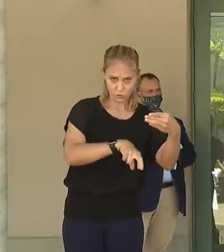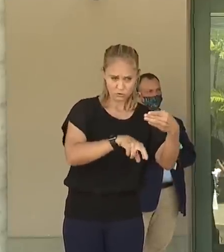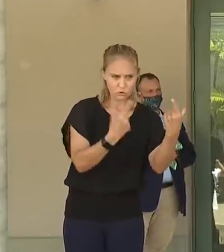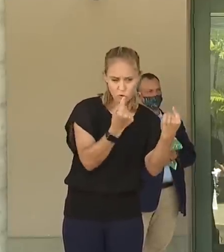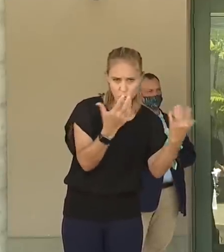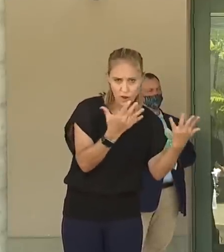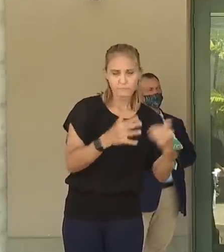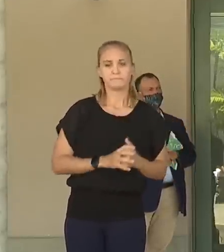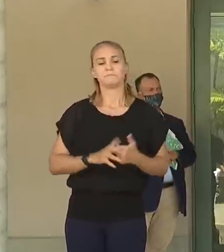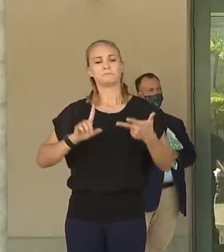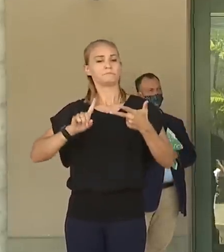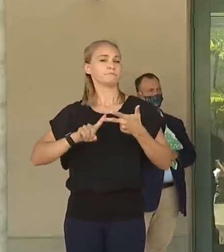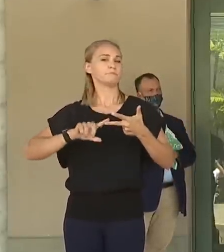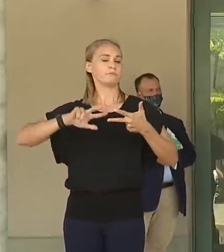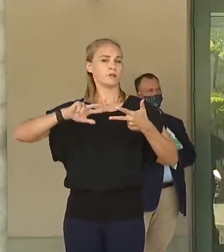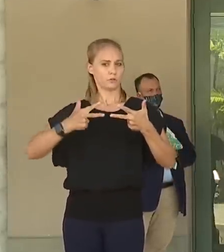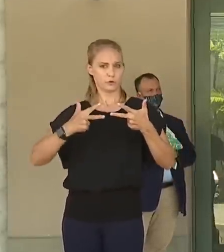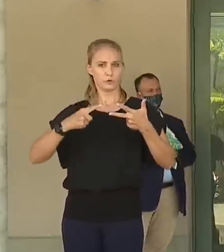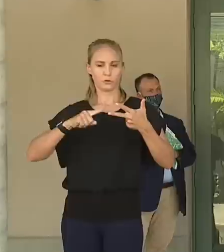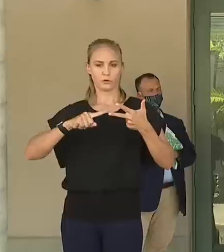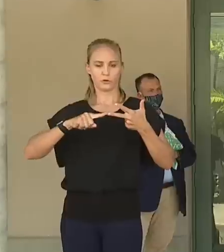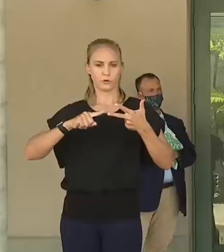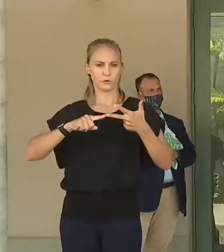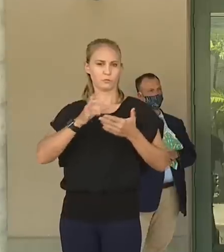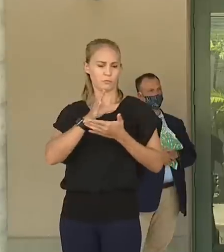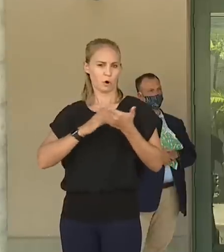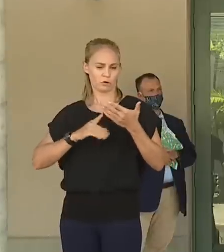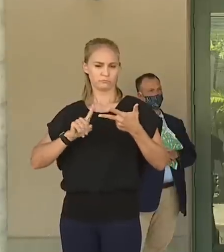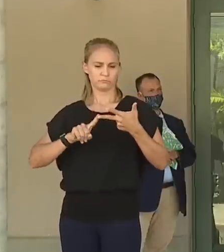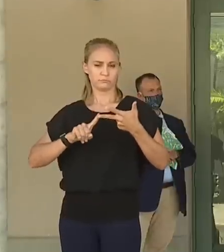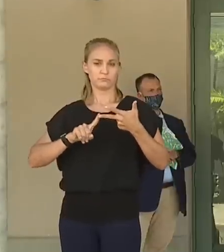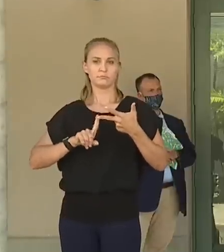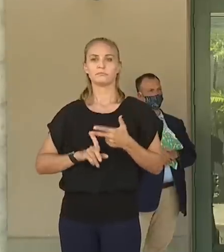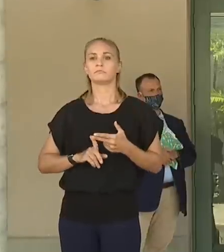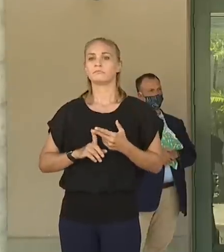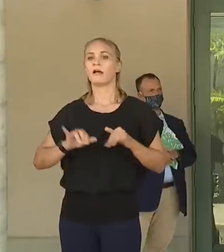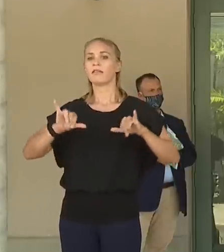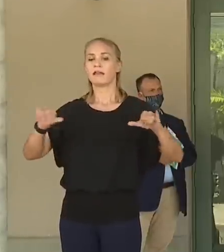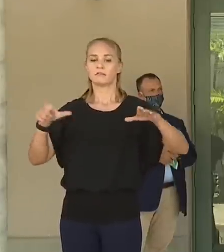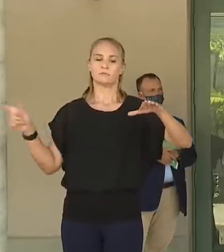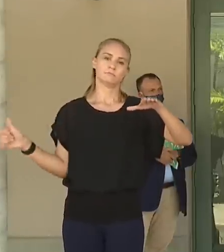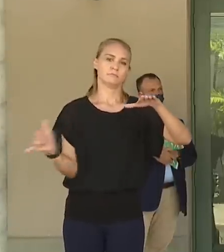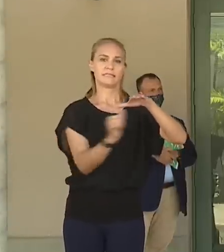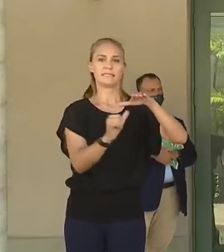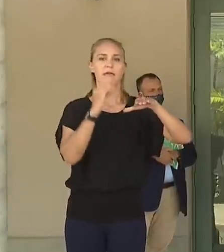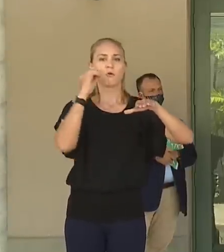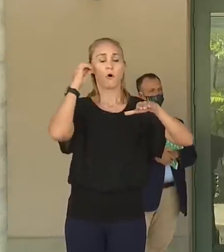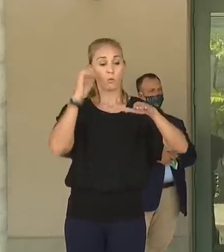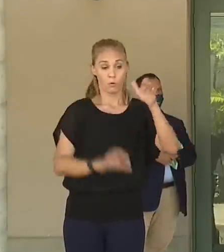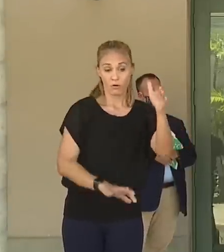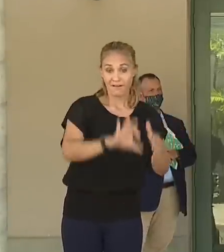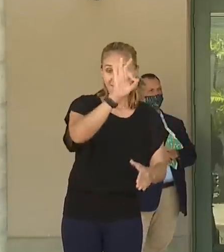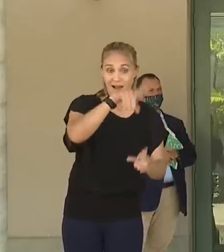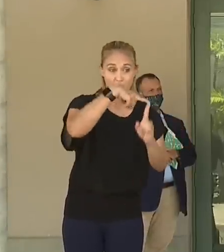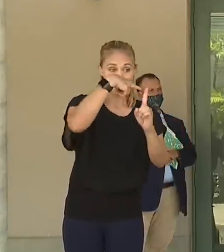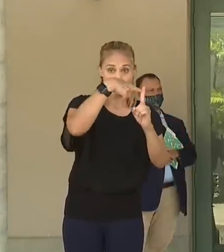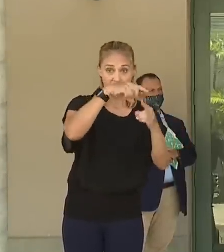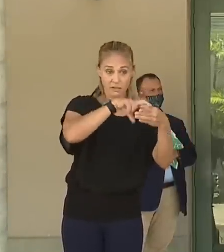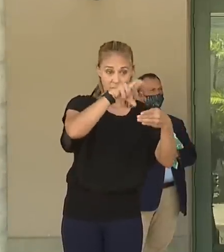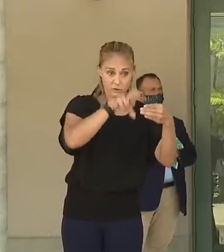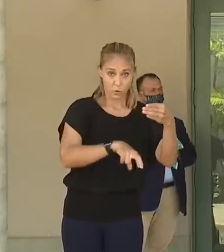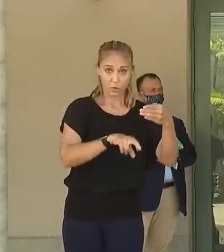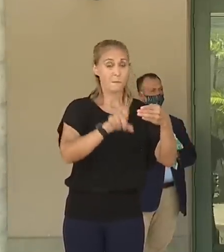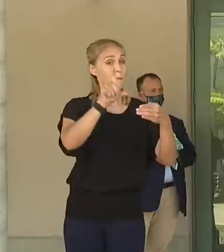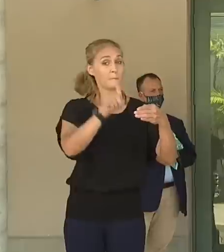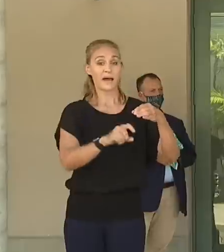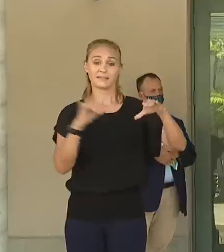leg of the stool. That's quarantining. When we find those positives, they cannot be